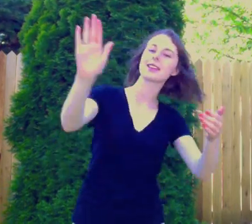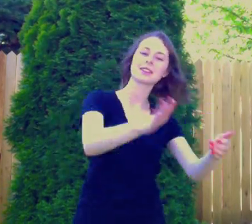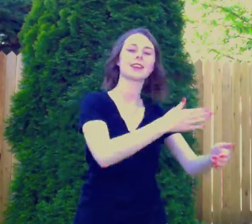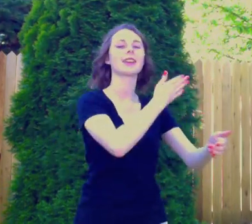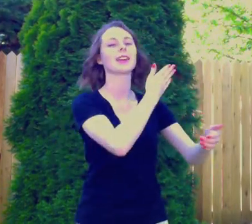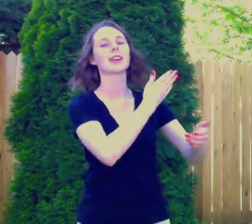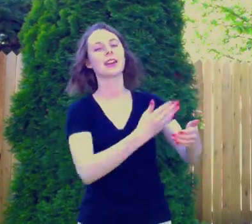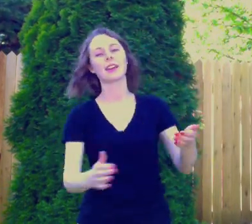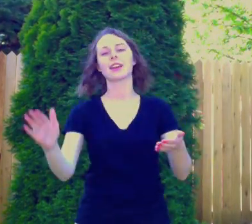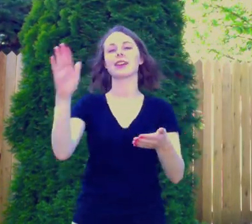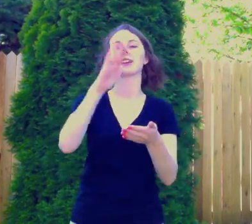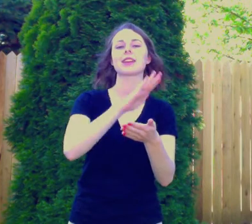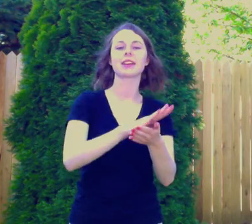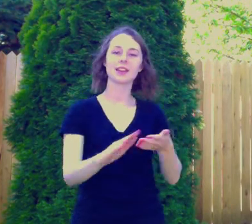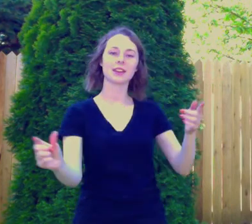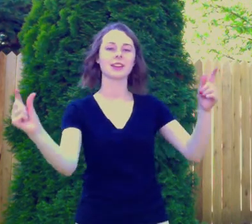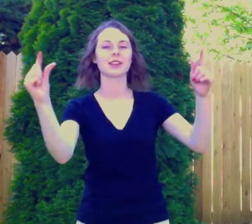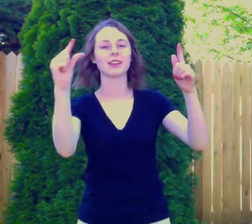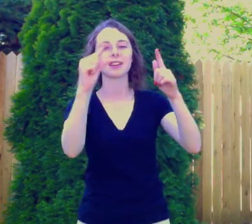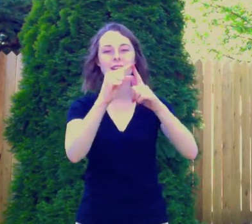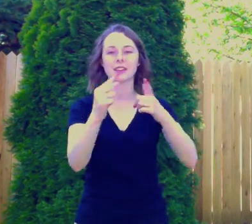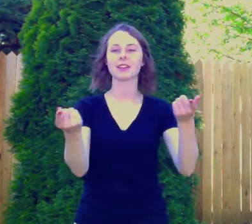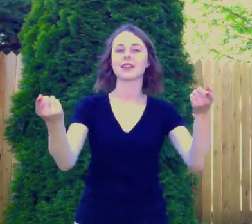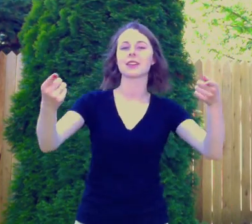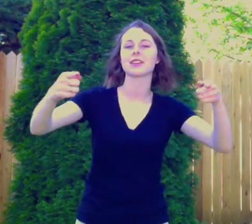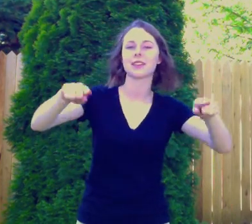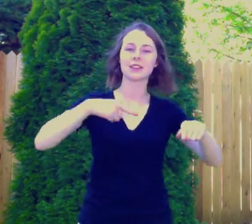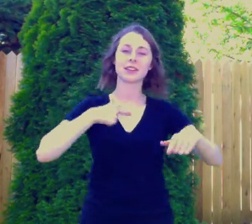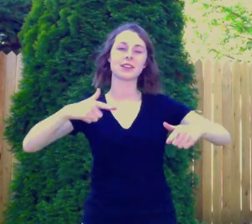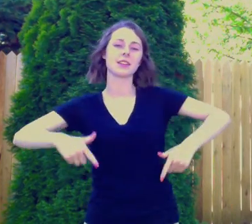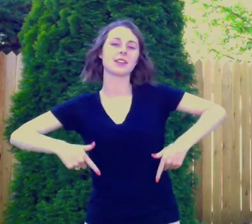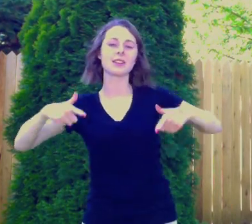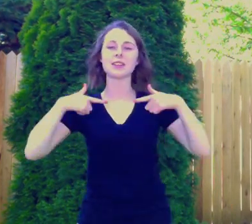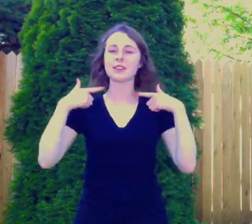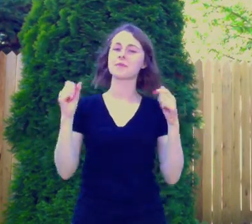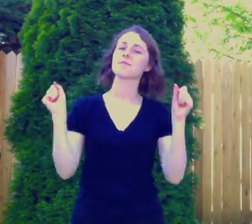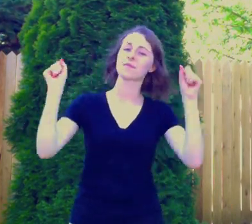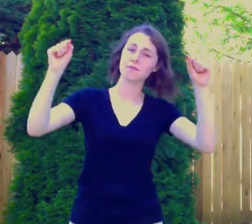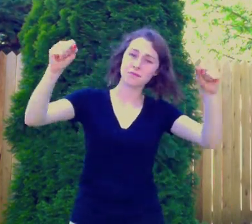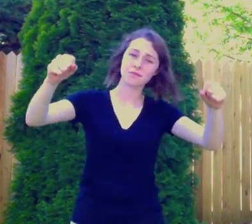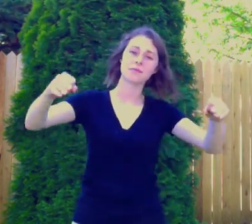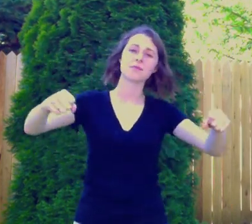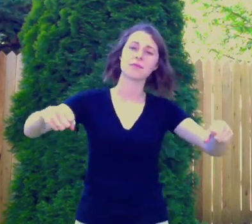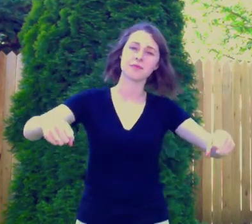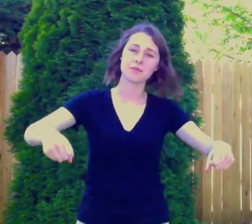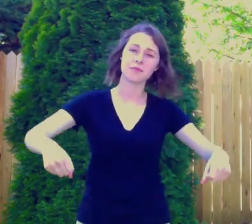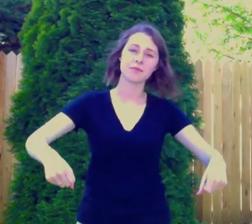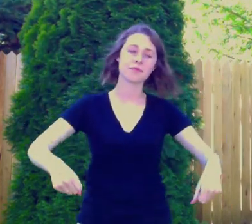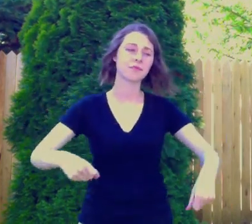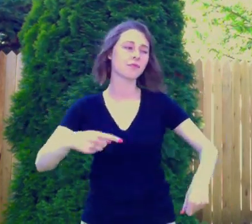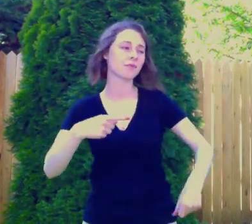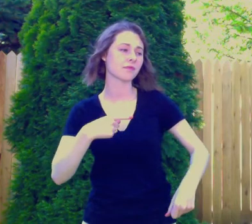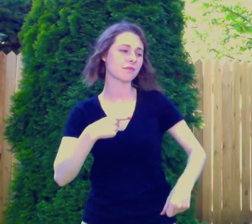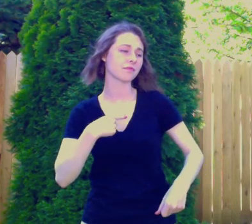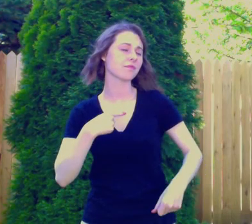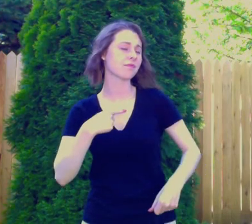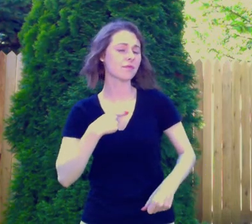Sing it out so I can finally breathe in I can